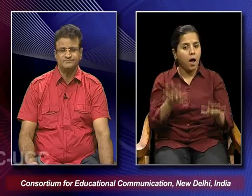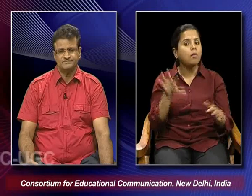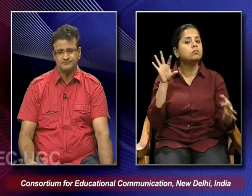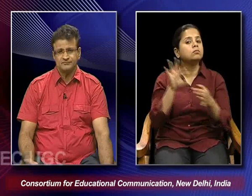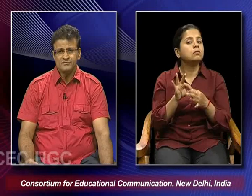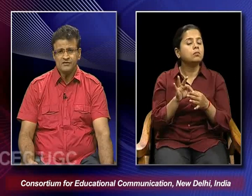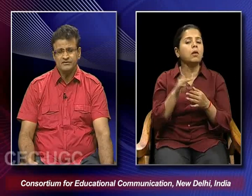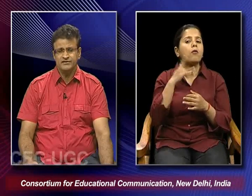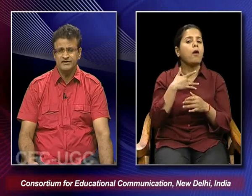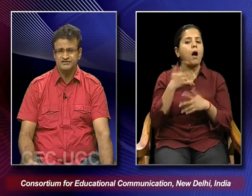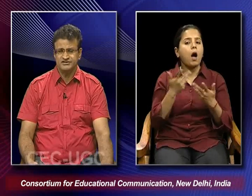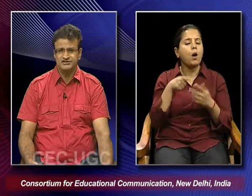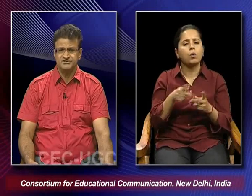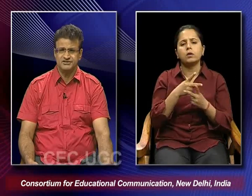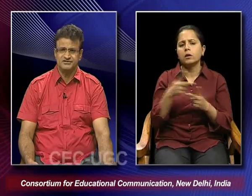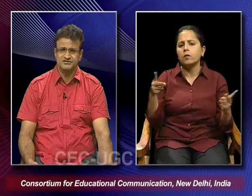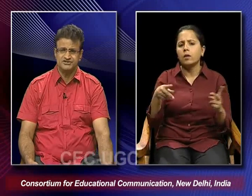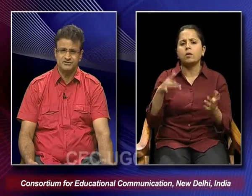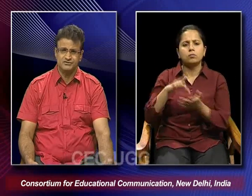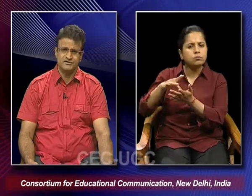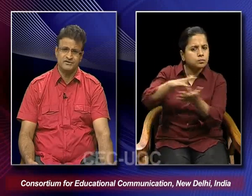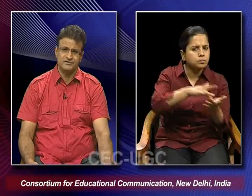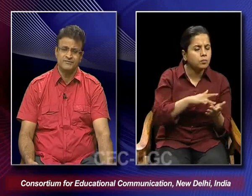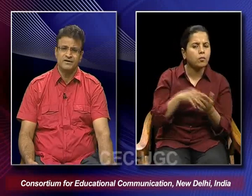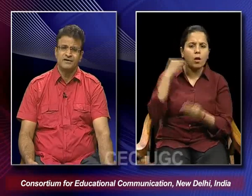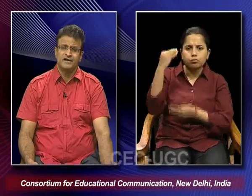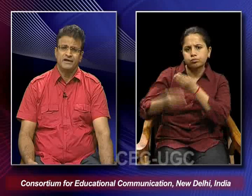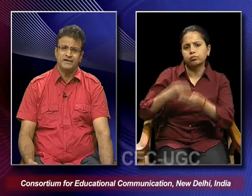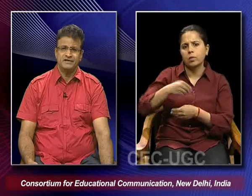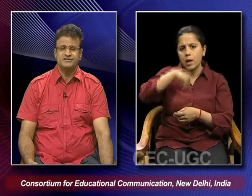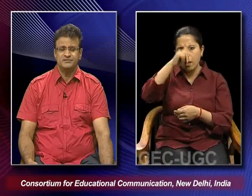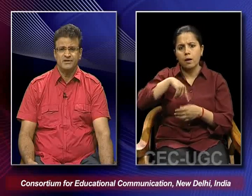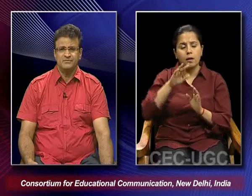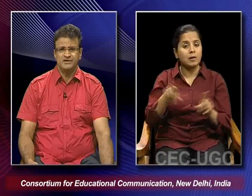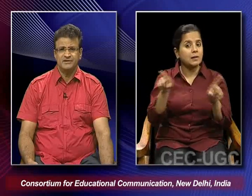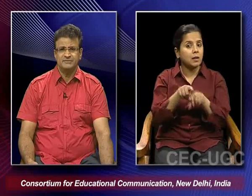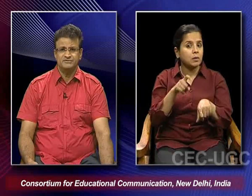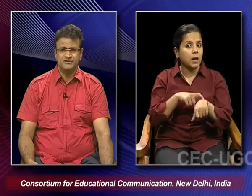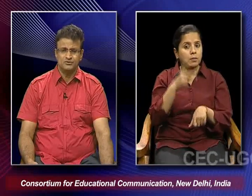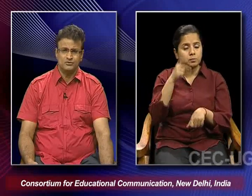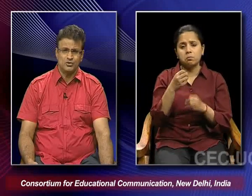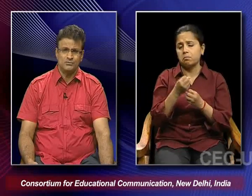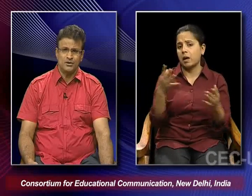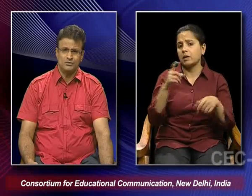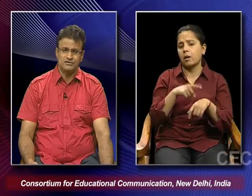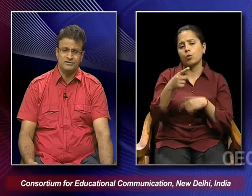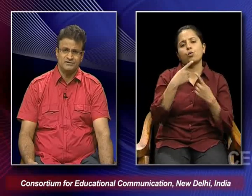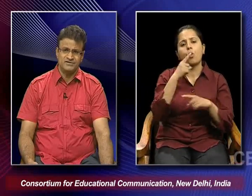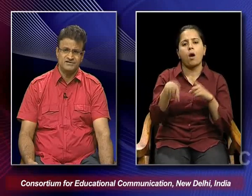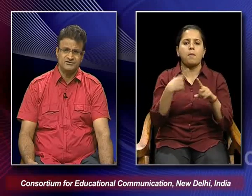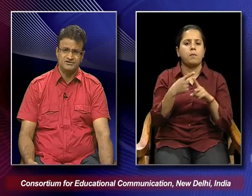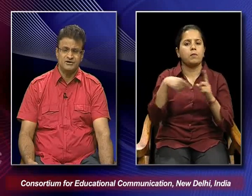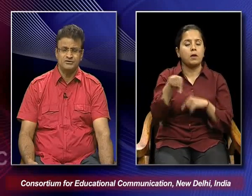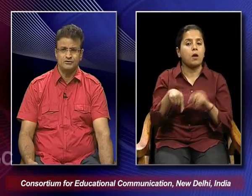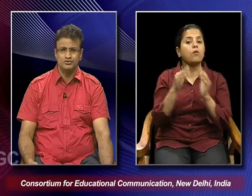with various regions and traditions of India. And at the same time many times when you talk about the